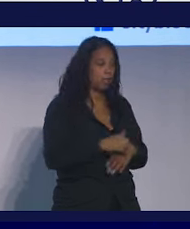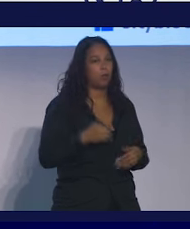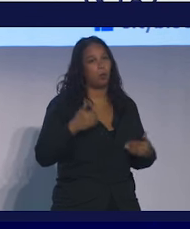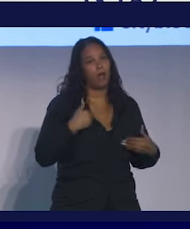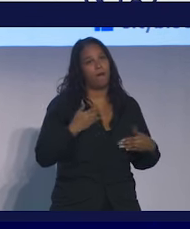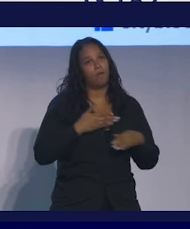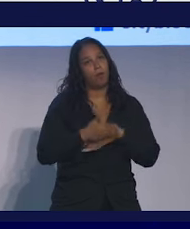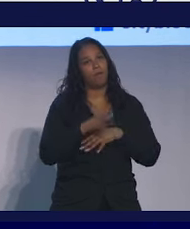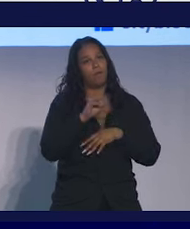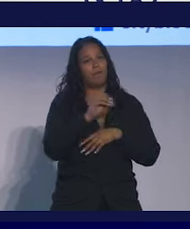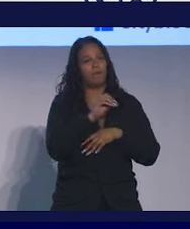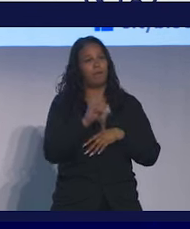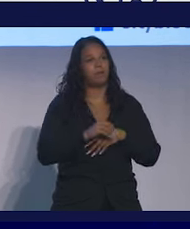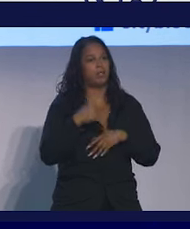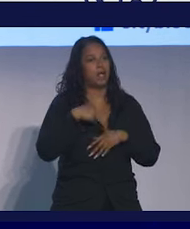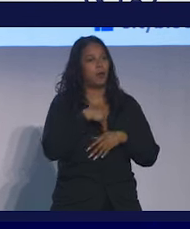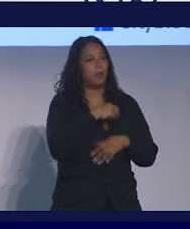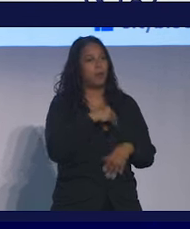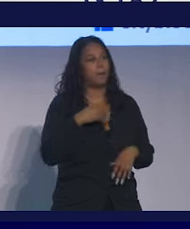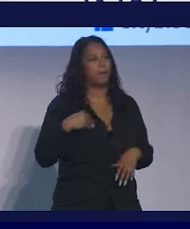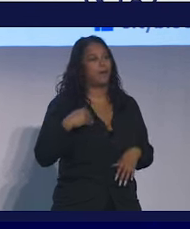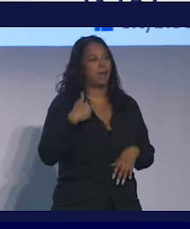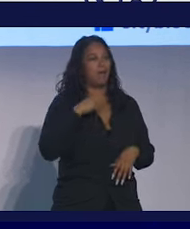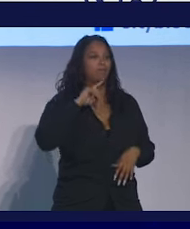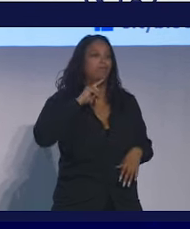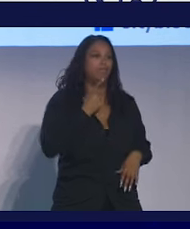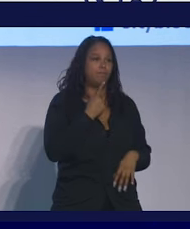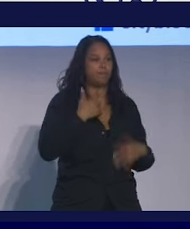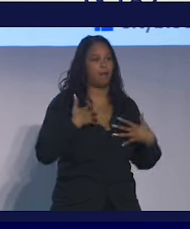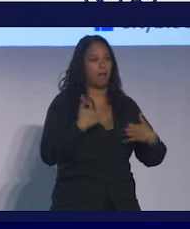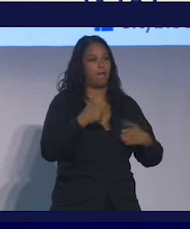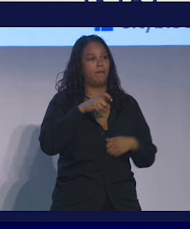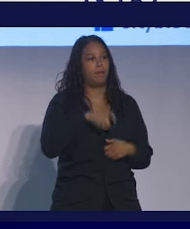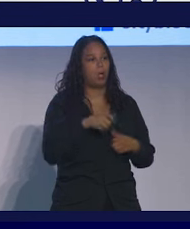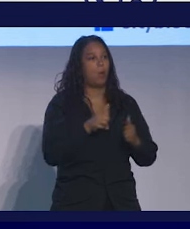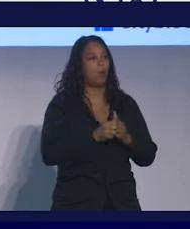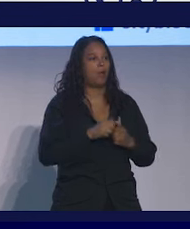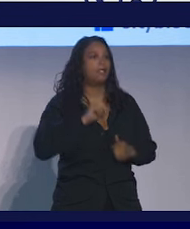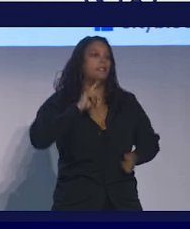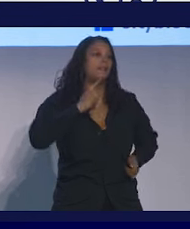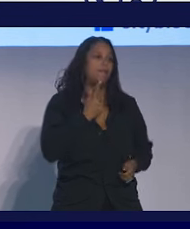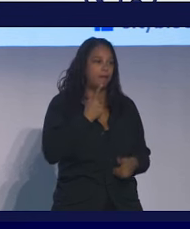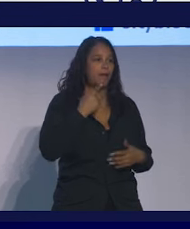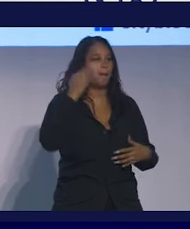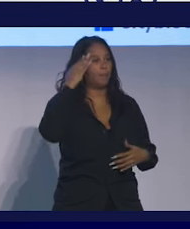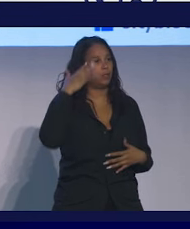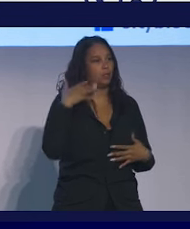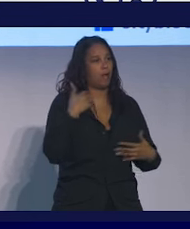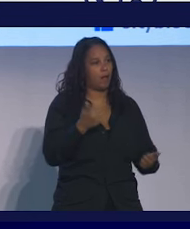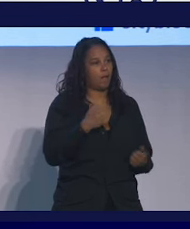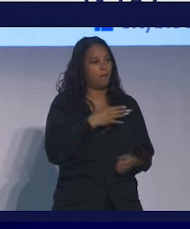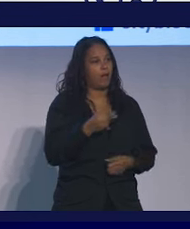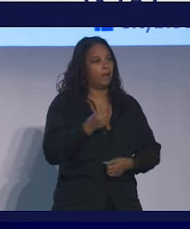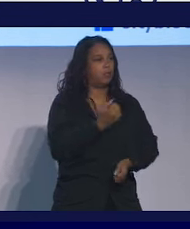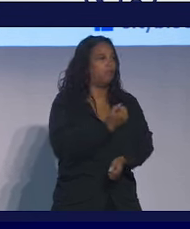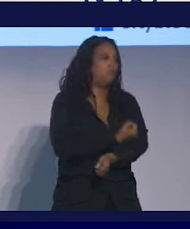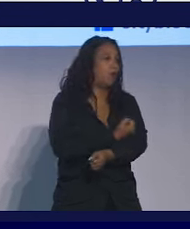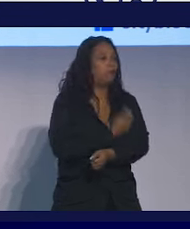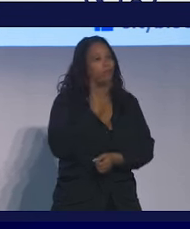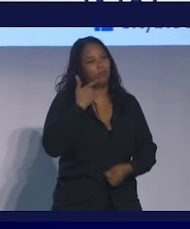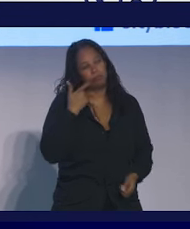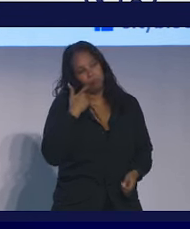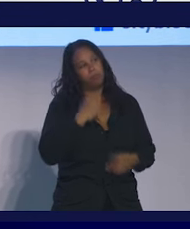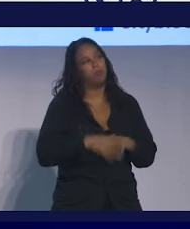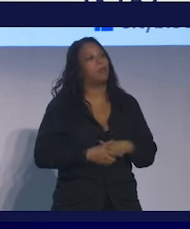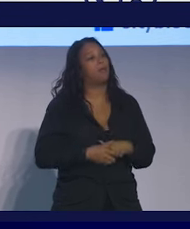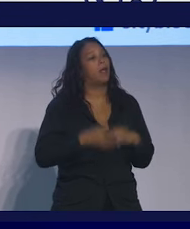50% of our members have a severe behavioral health need, so folks with a serious mental illness and or a substance use disorder. 85